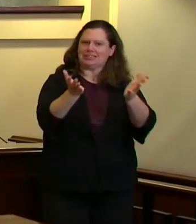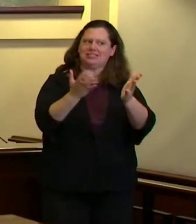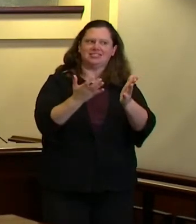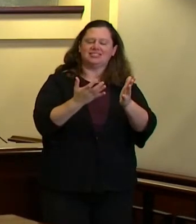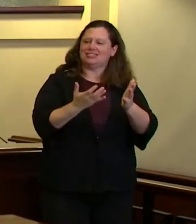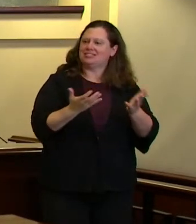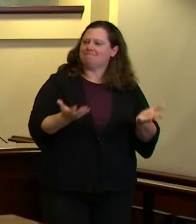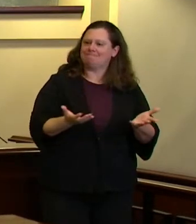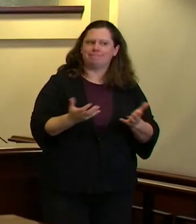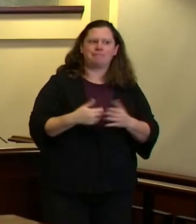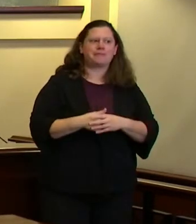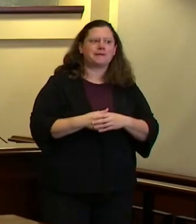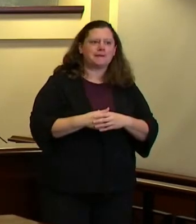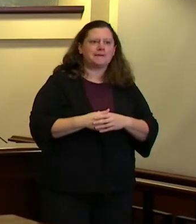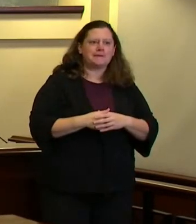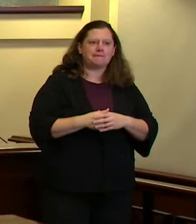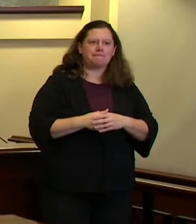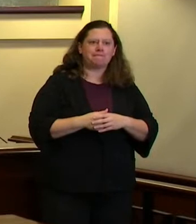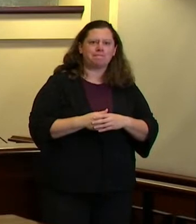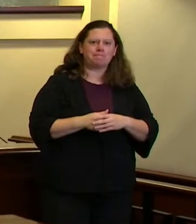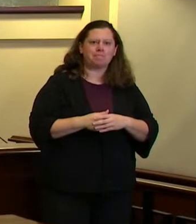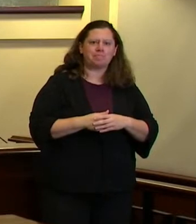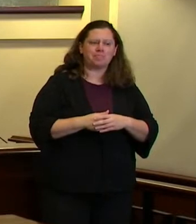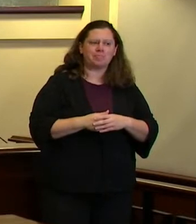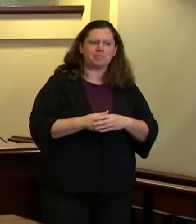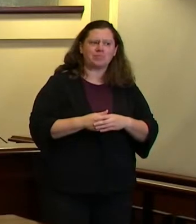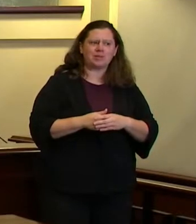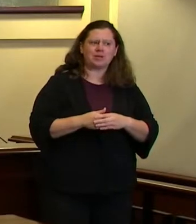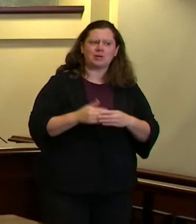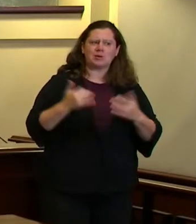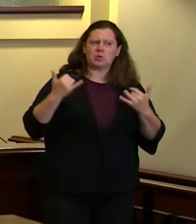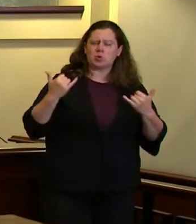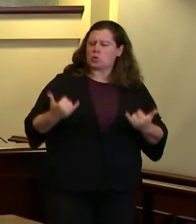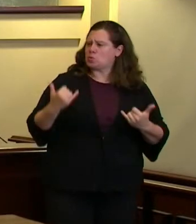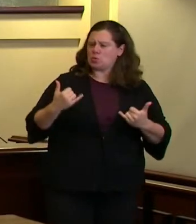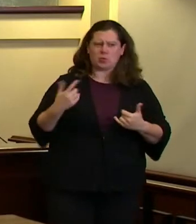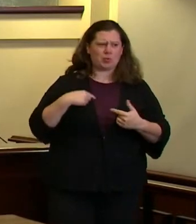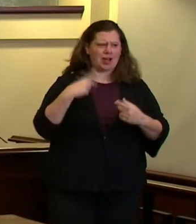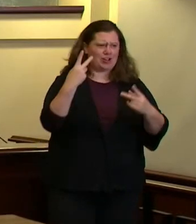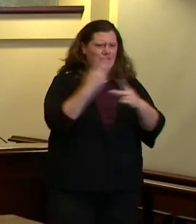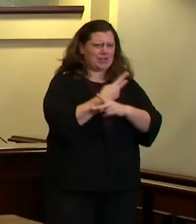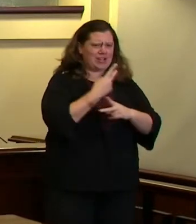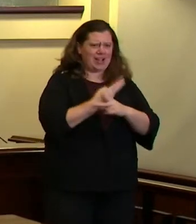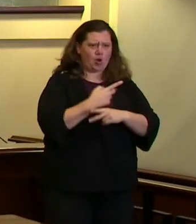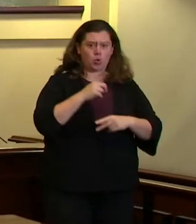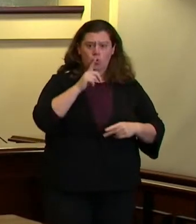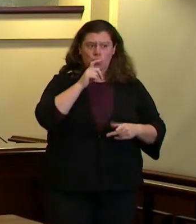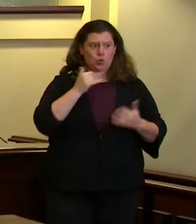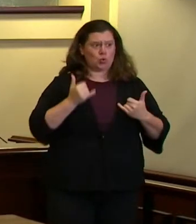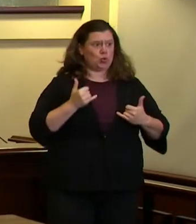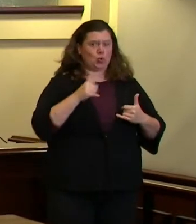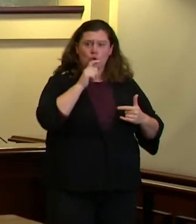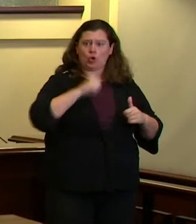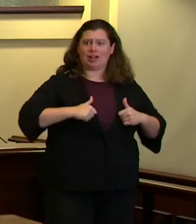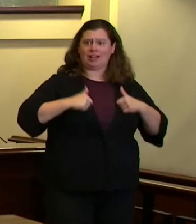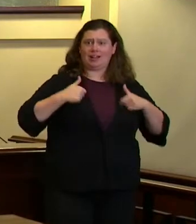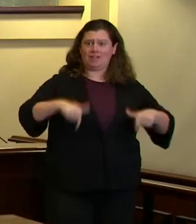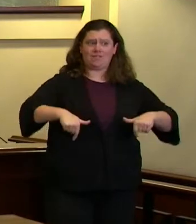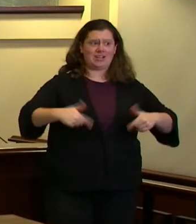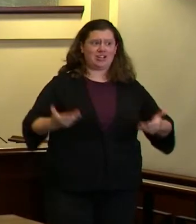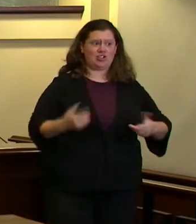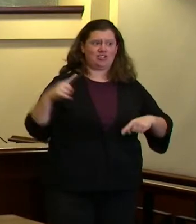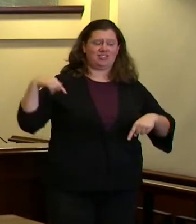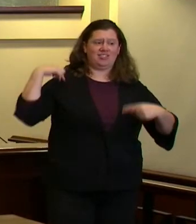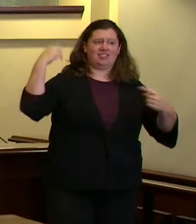what we saw was people who've lived here for a long time who are not necessarily high-skill high-wage